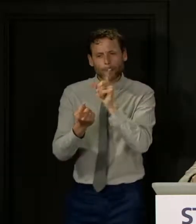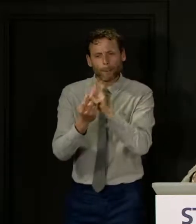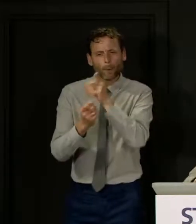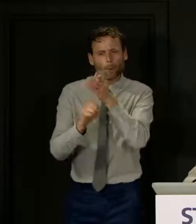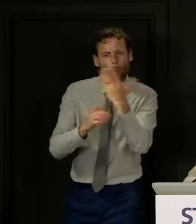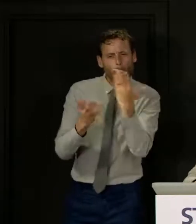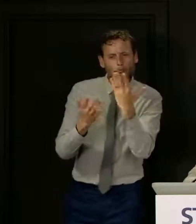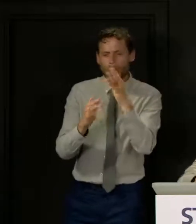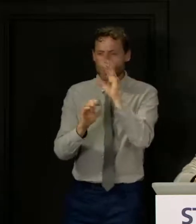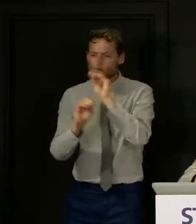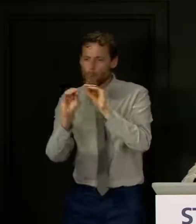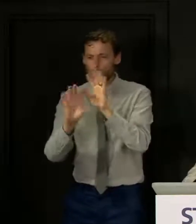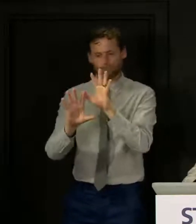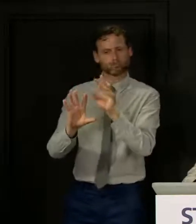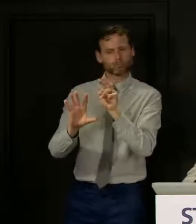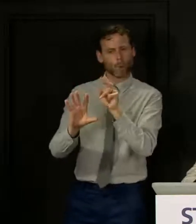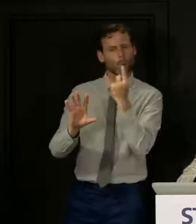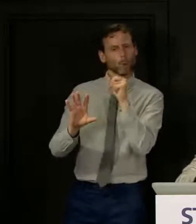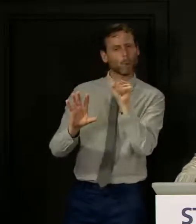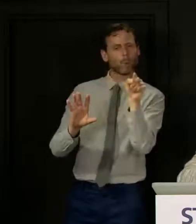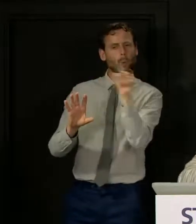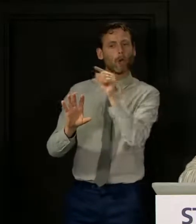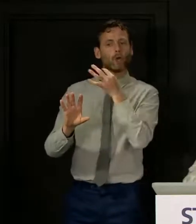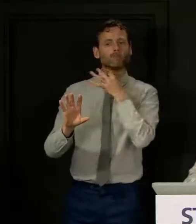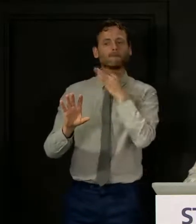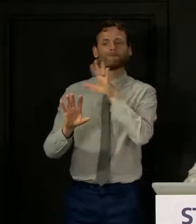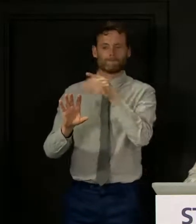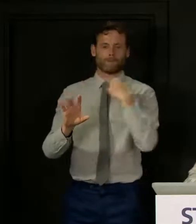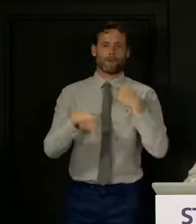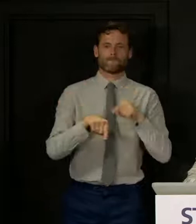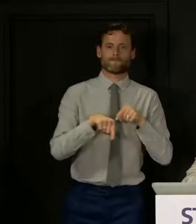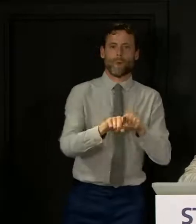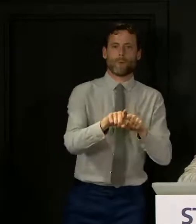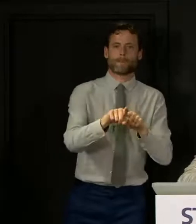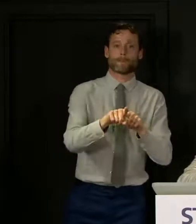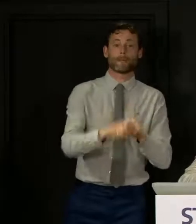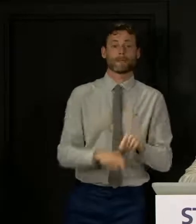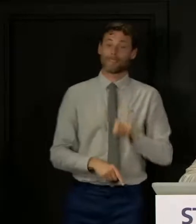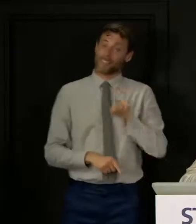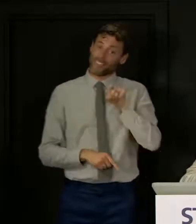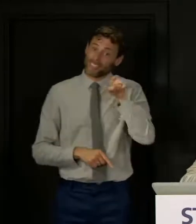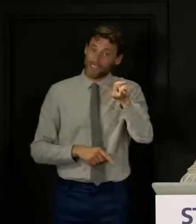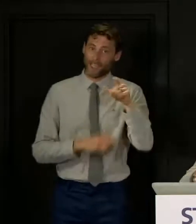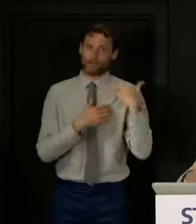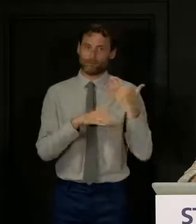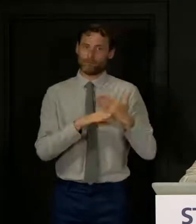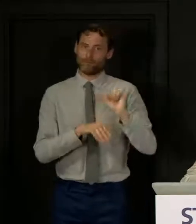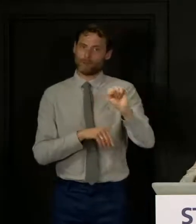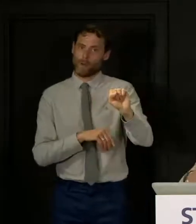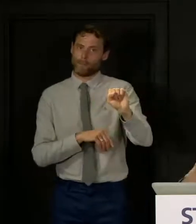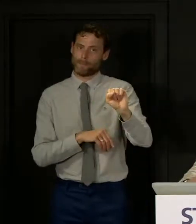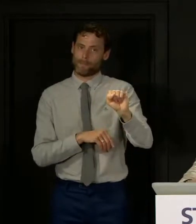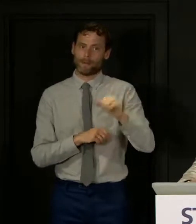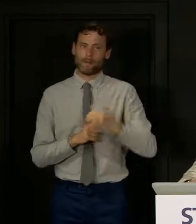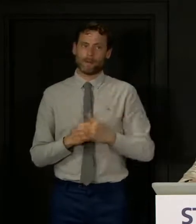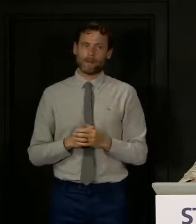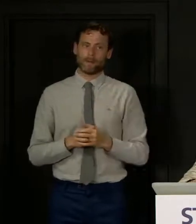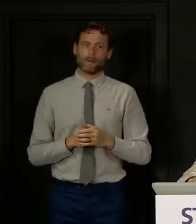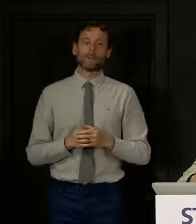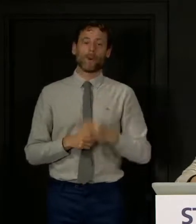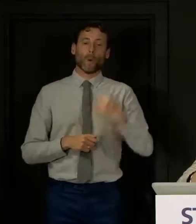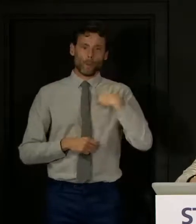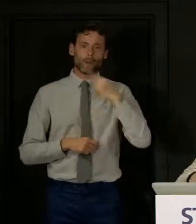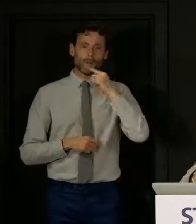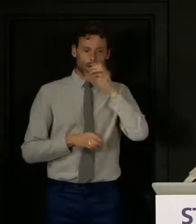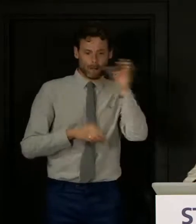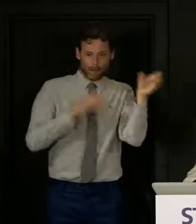and contacted and who shouldn't and the point we keep making is that of course we're recruiting and accessing more of these